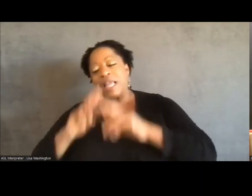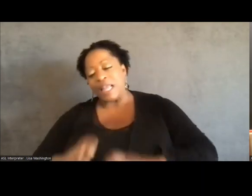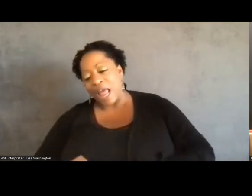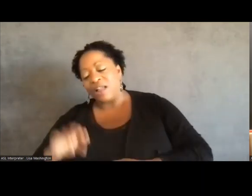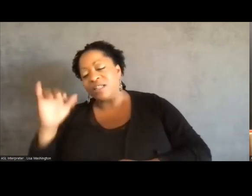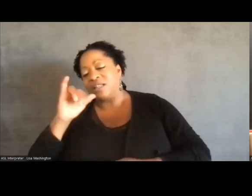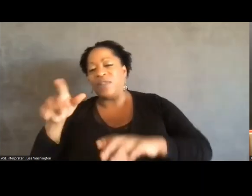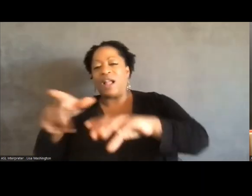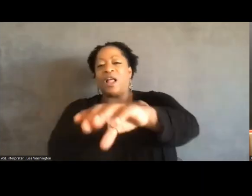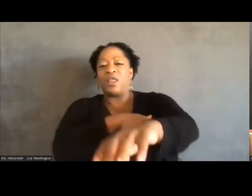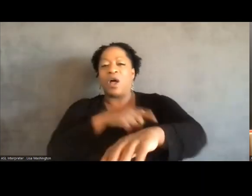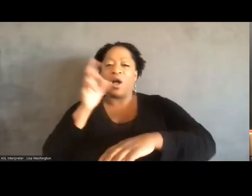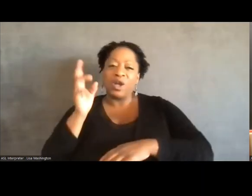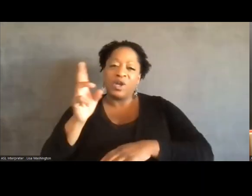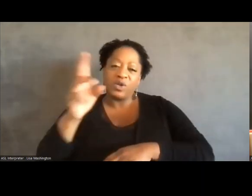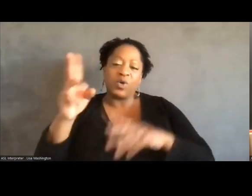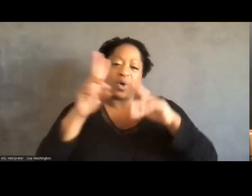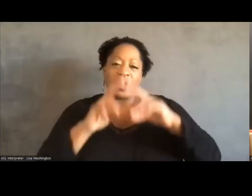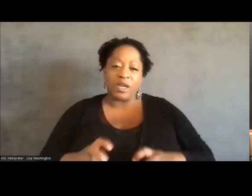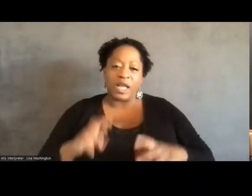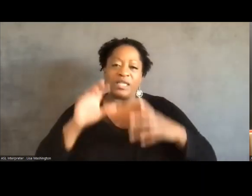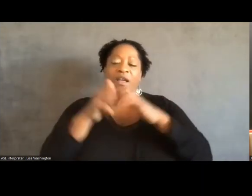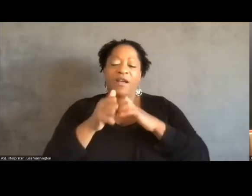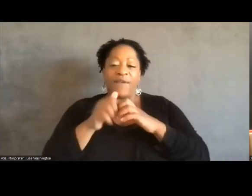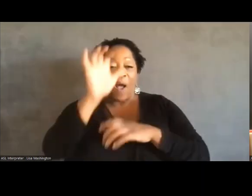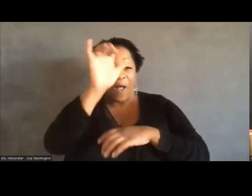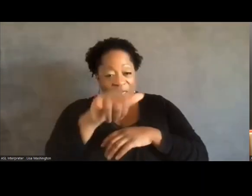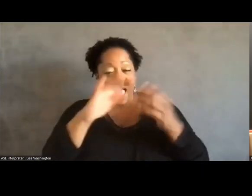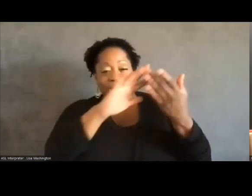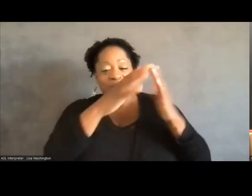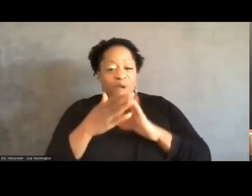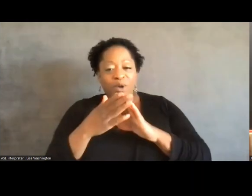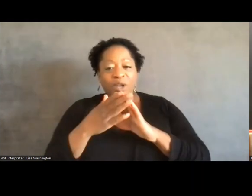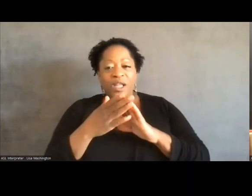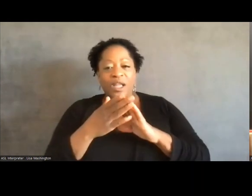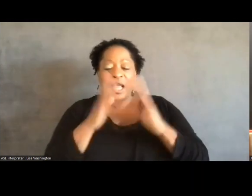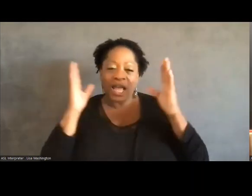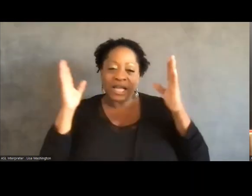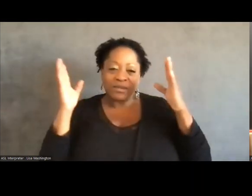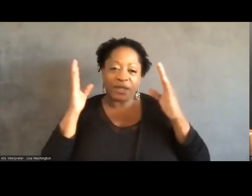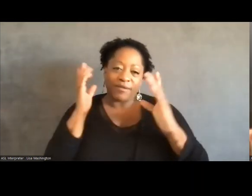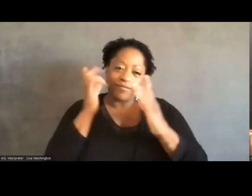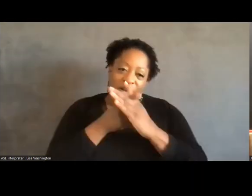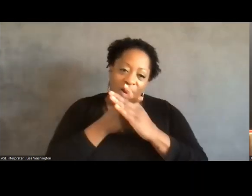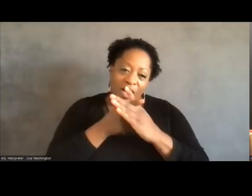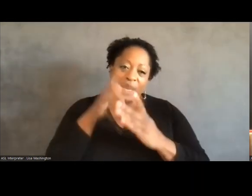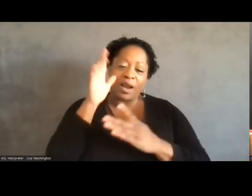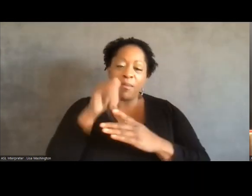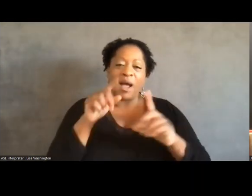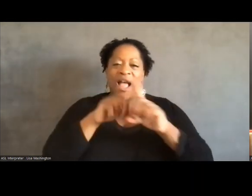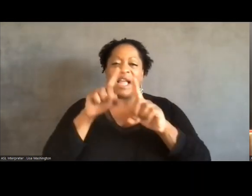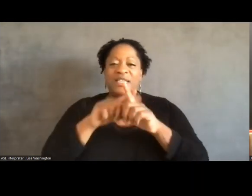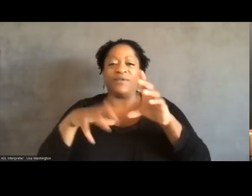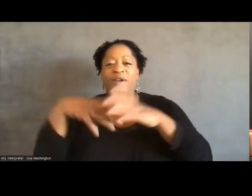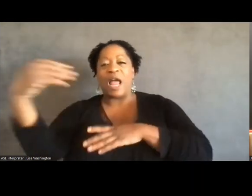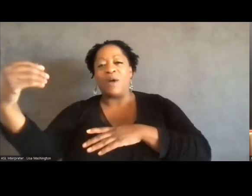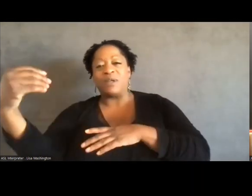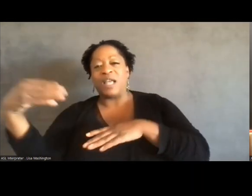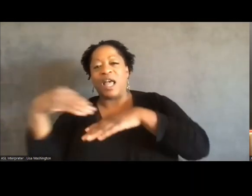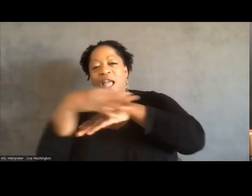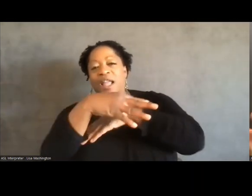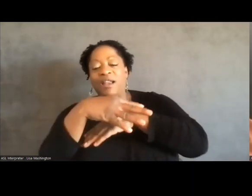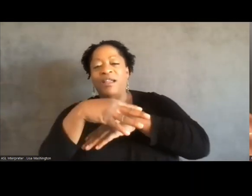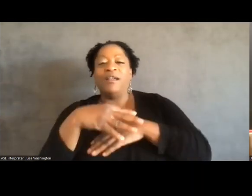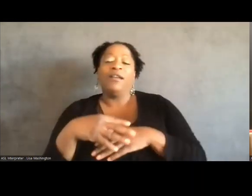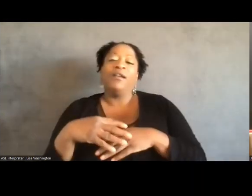historical analysis of the ways that that community has been targeted by all kinds of exterior outside forces